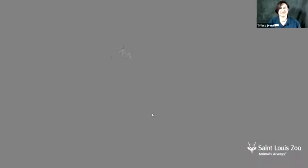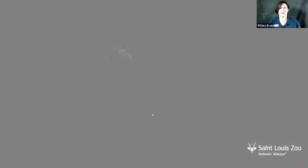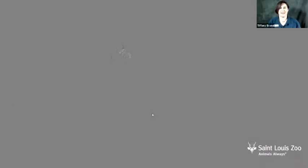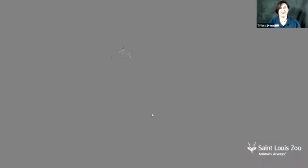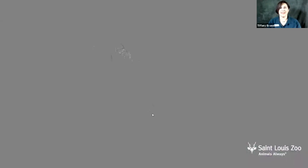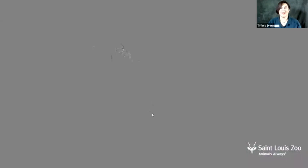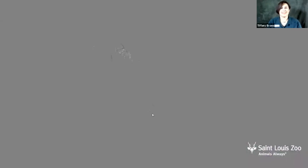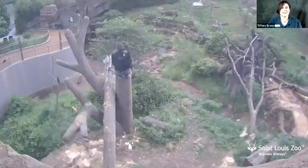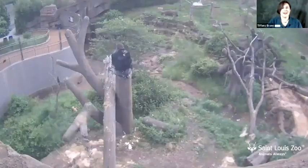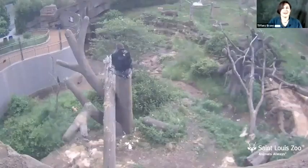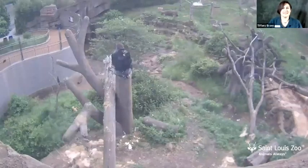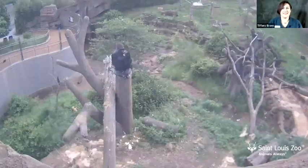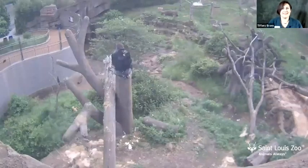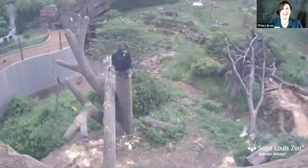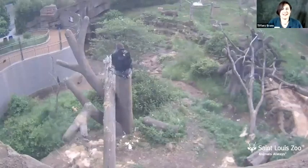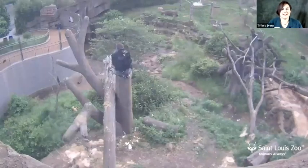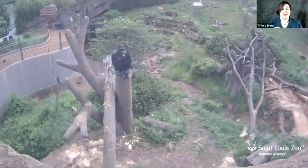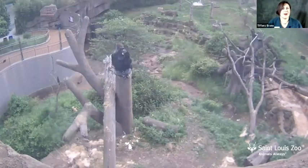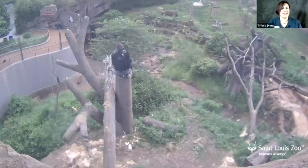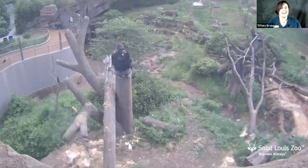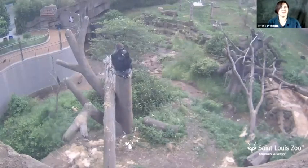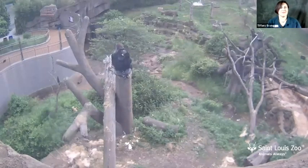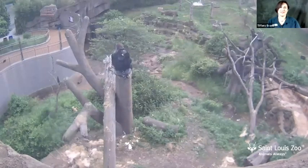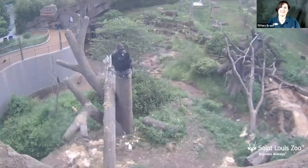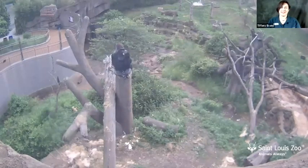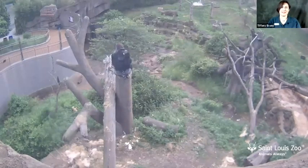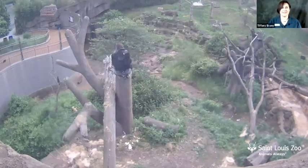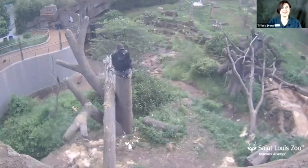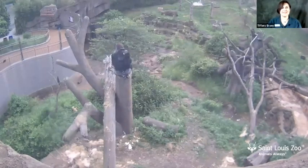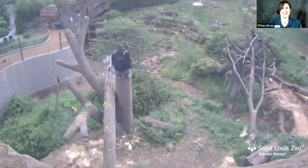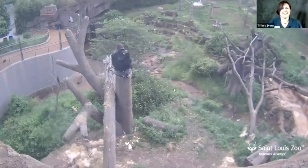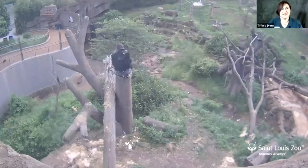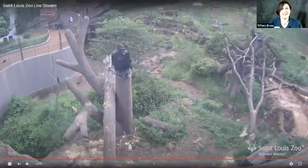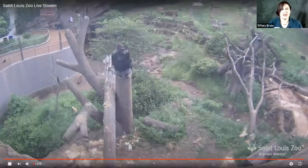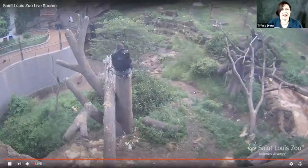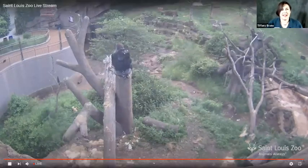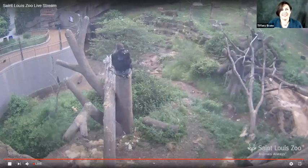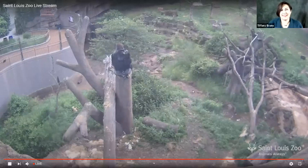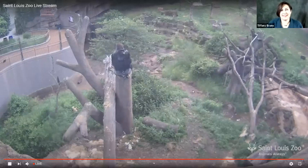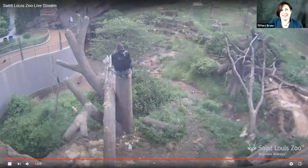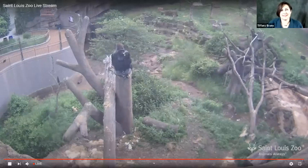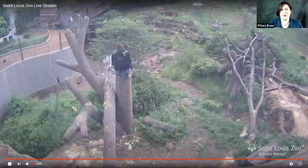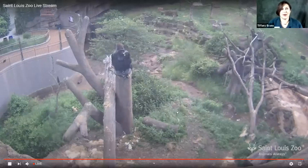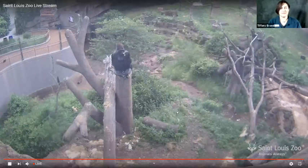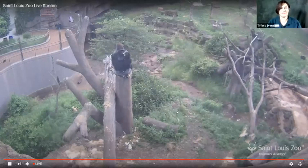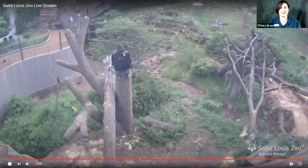see some more. Yeah so Connor was saying Nadia or Bakari and I'm pretty sure that's exactly what I was thinking. I think it is Bakari but